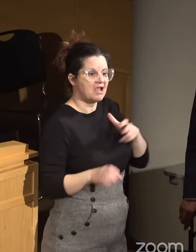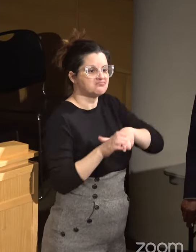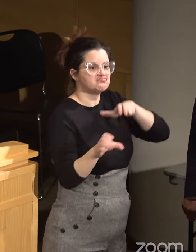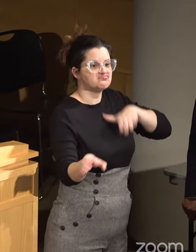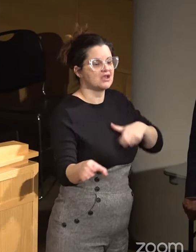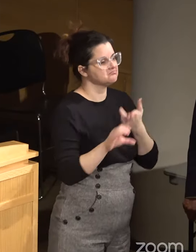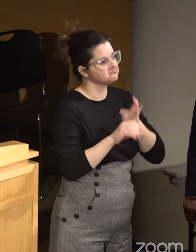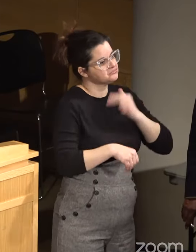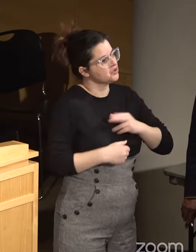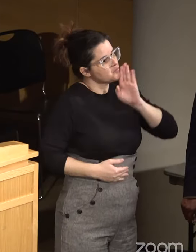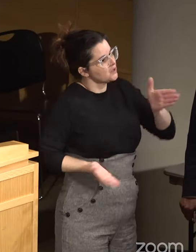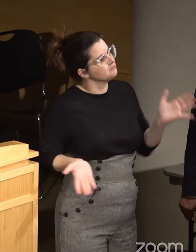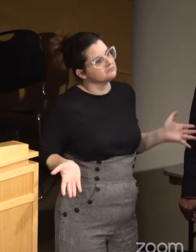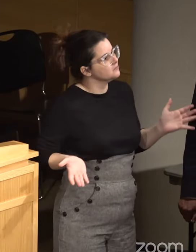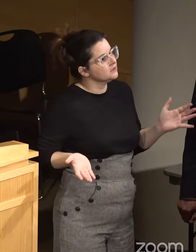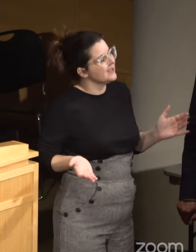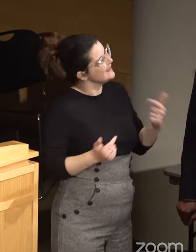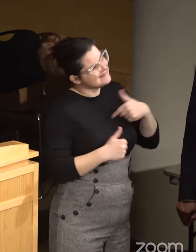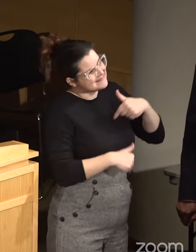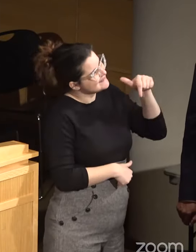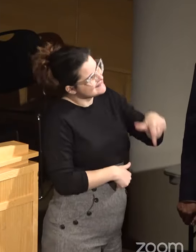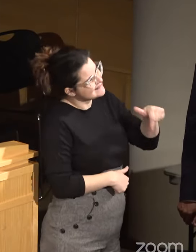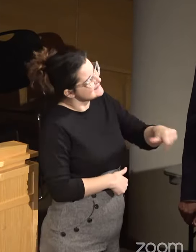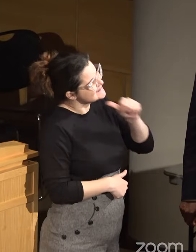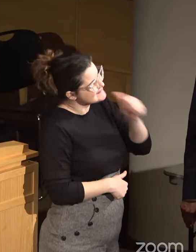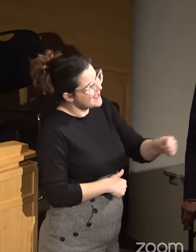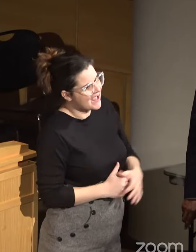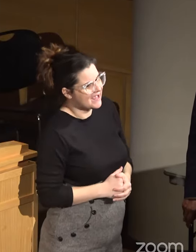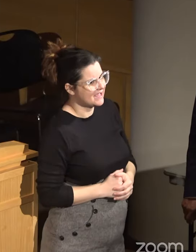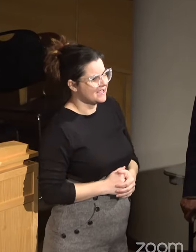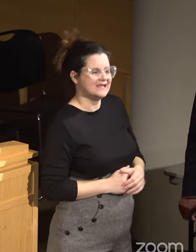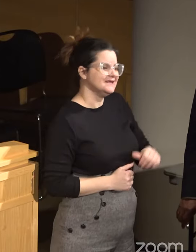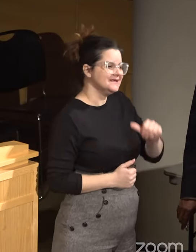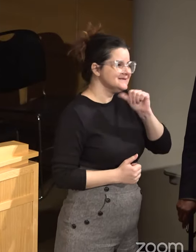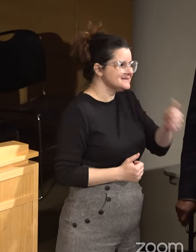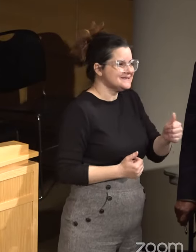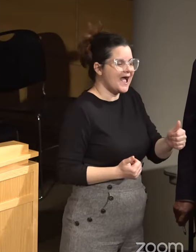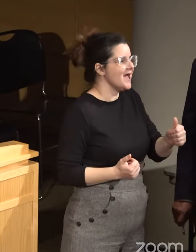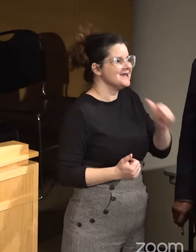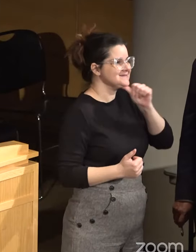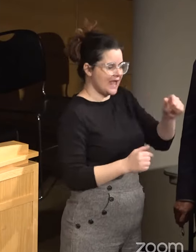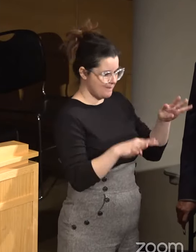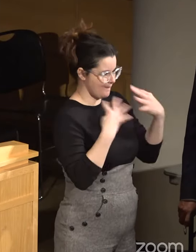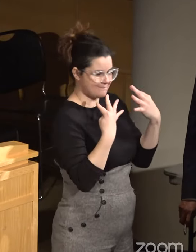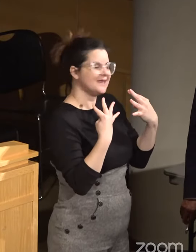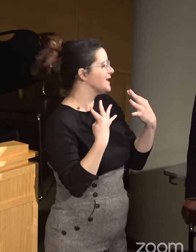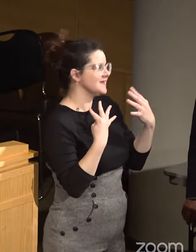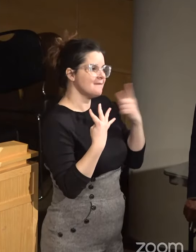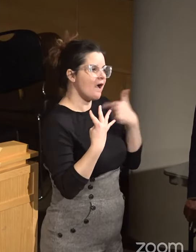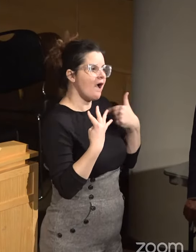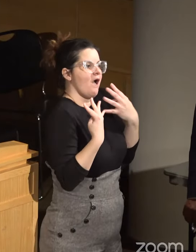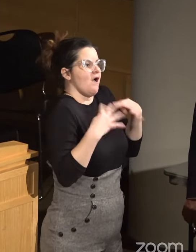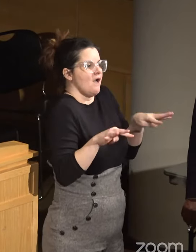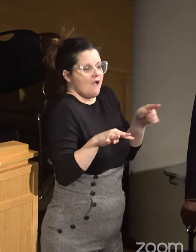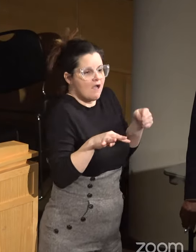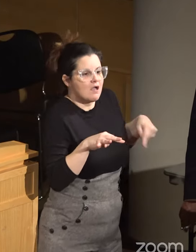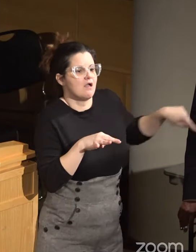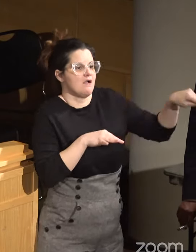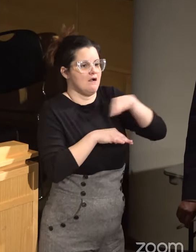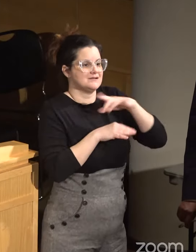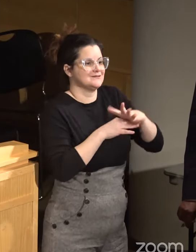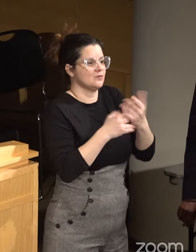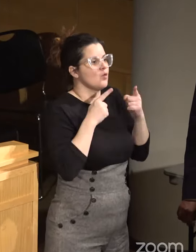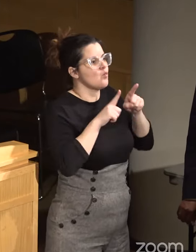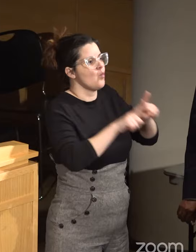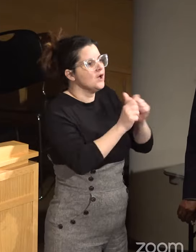resign, right? This is not about me, y'all, right? This is about us. Let us walk this journey